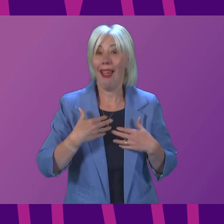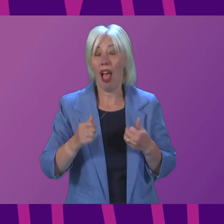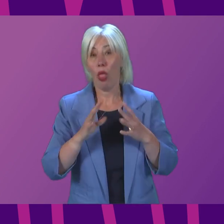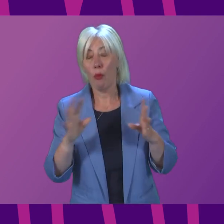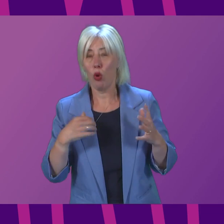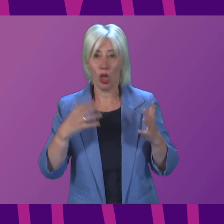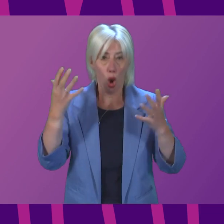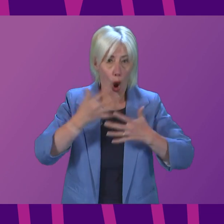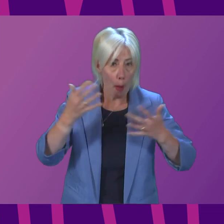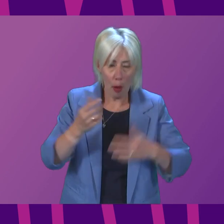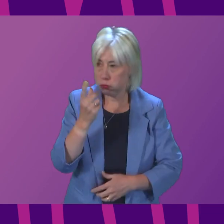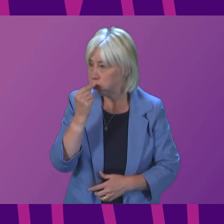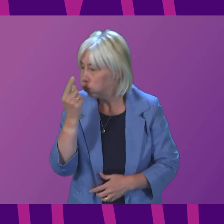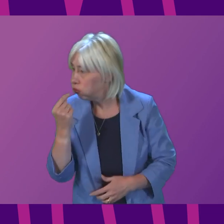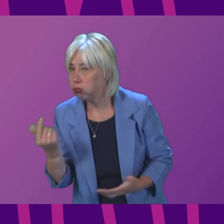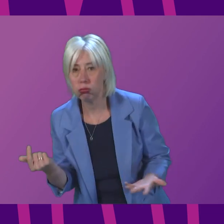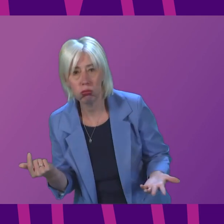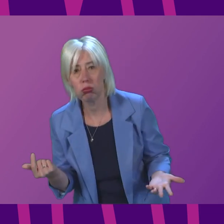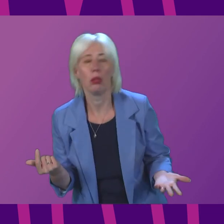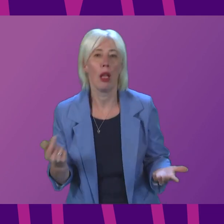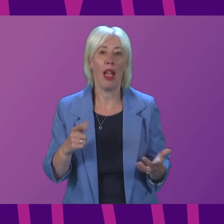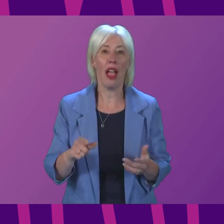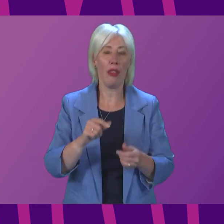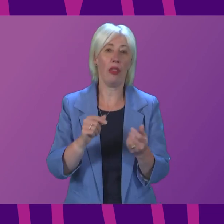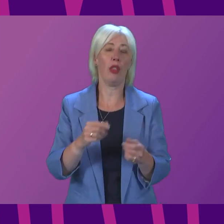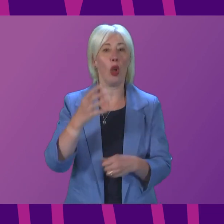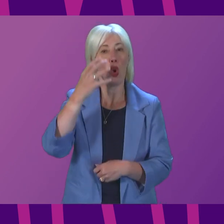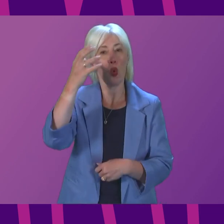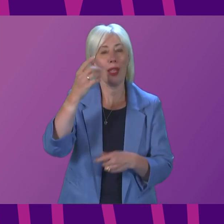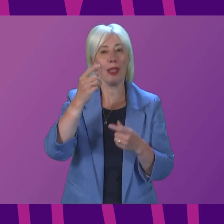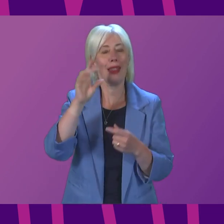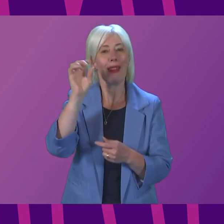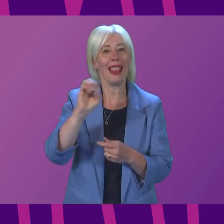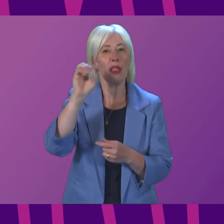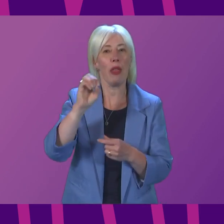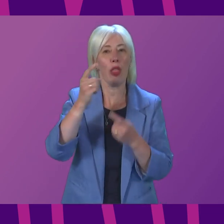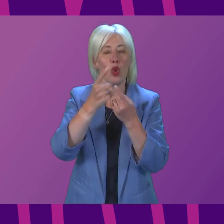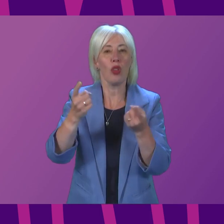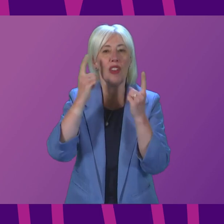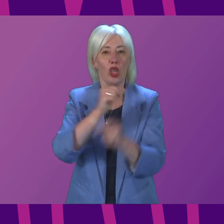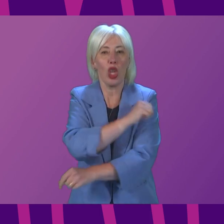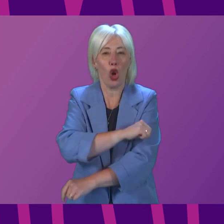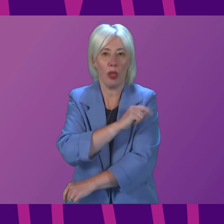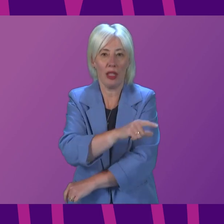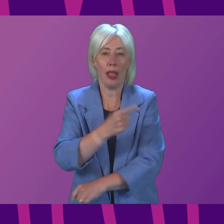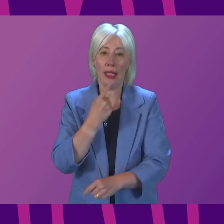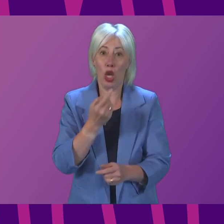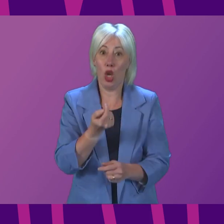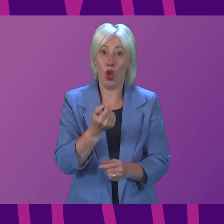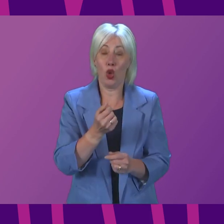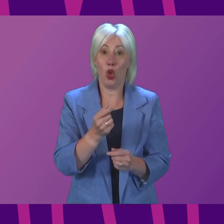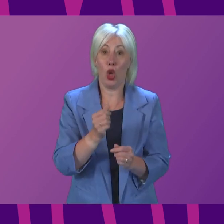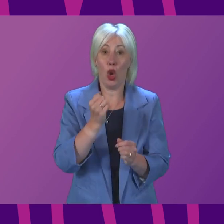concerns about capacity, and I understand that the Queen Elizabeth University Hospital was very close to declaring a code black